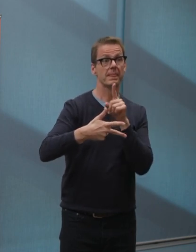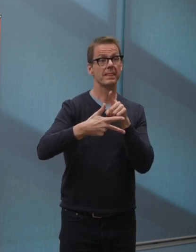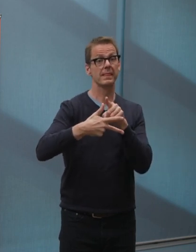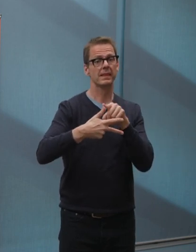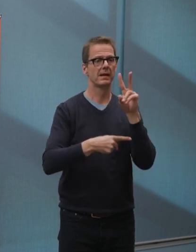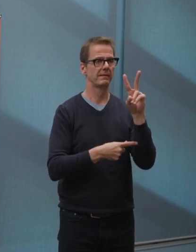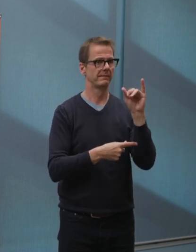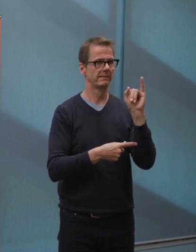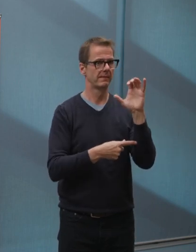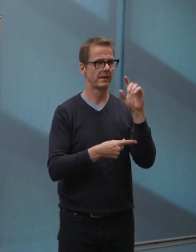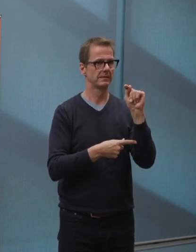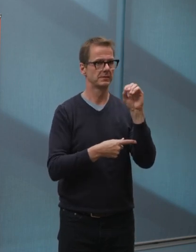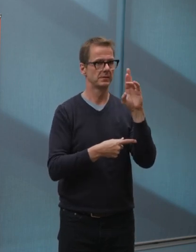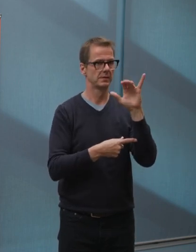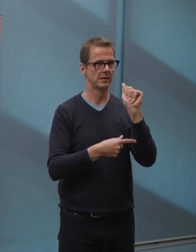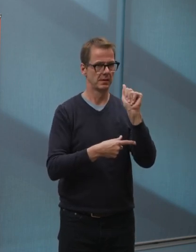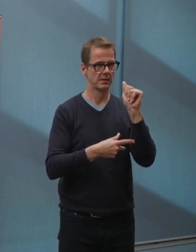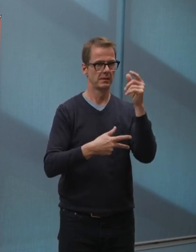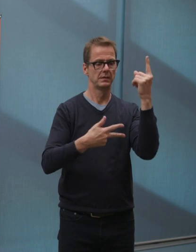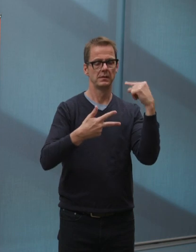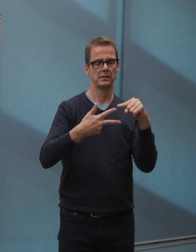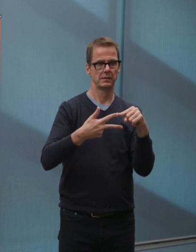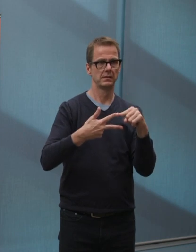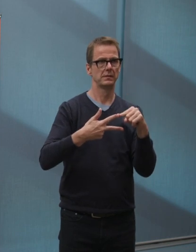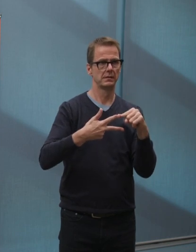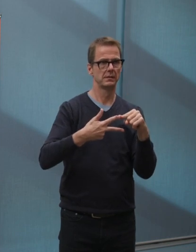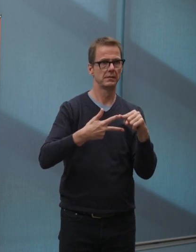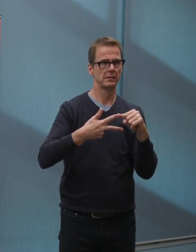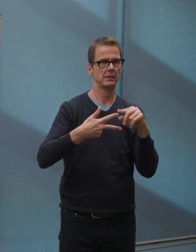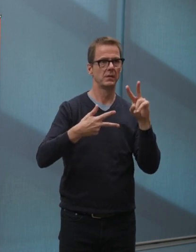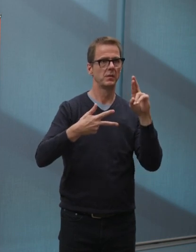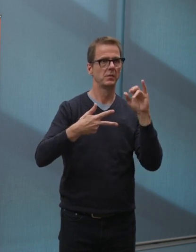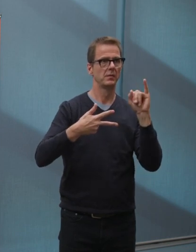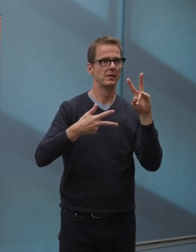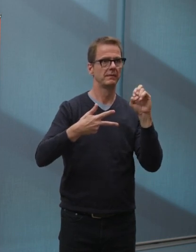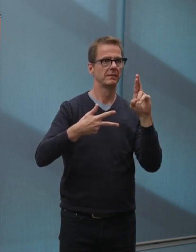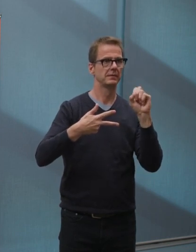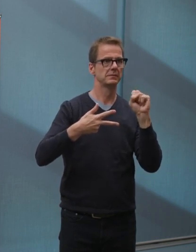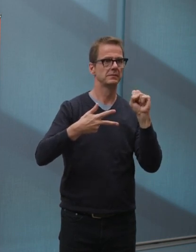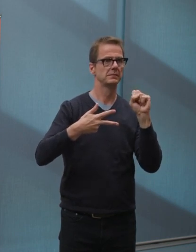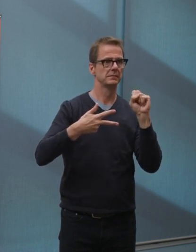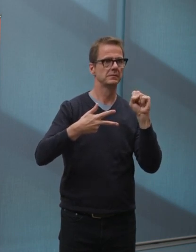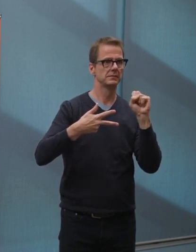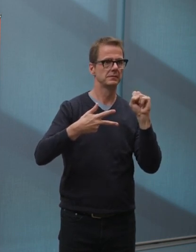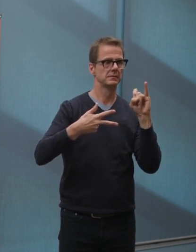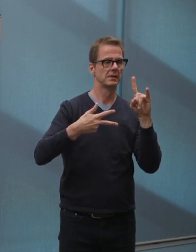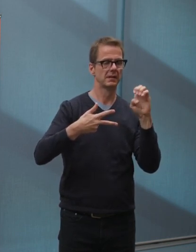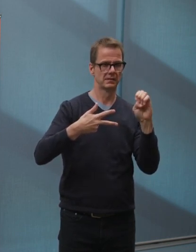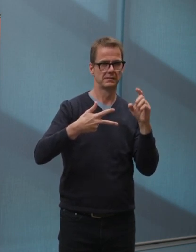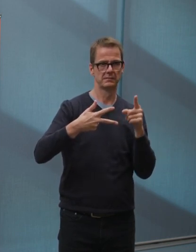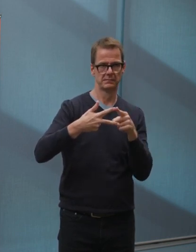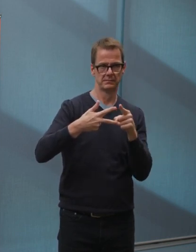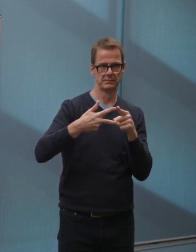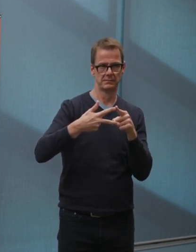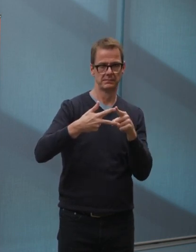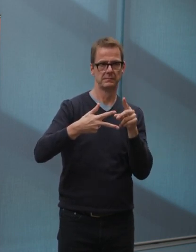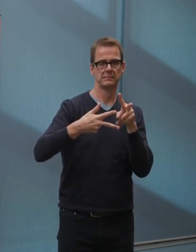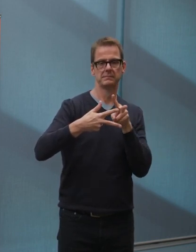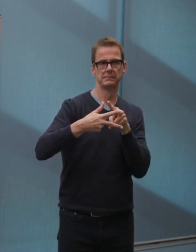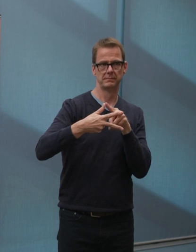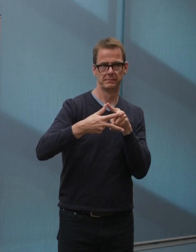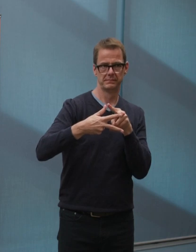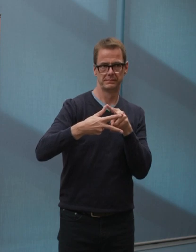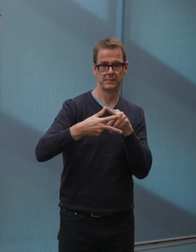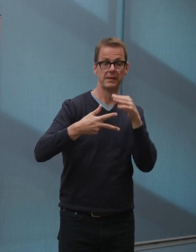Rundle Park Golf Course will remain closed for the duration of the summer season. Regular food and beverage services will not be available at golf